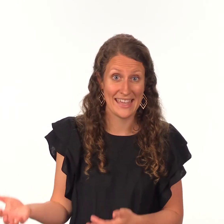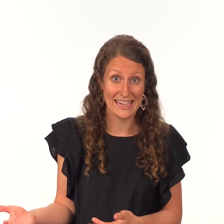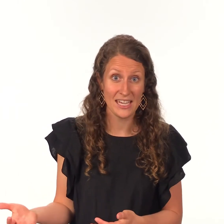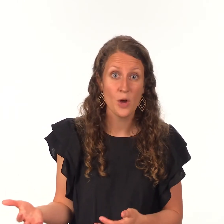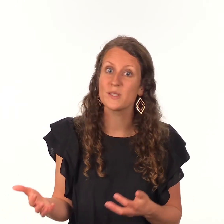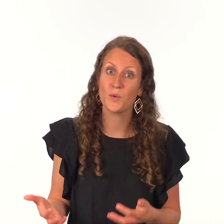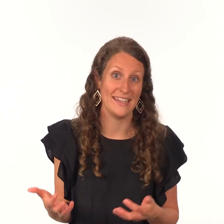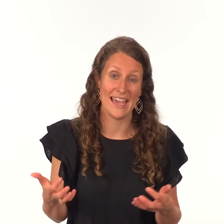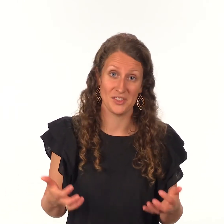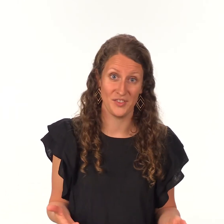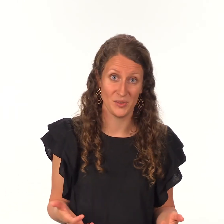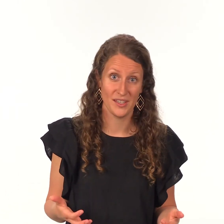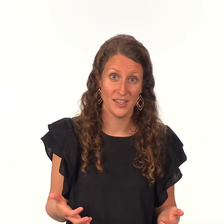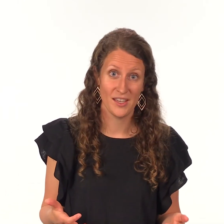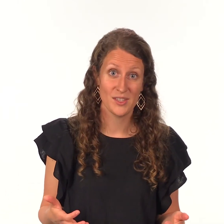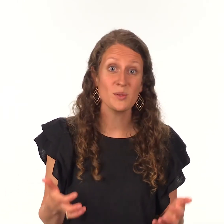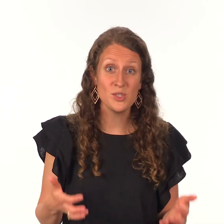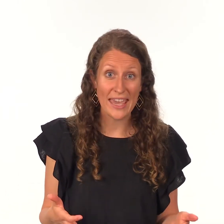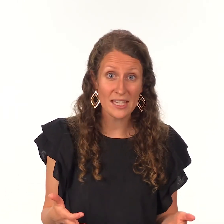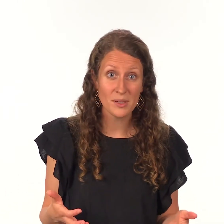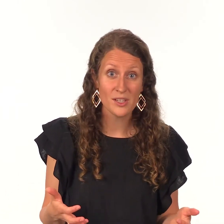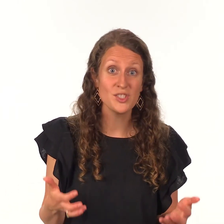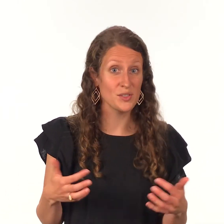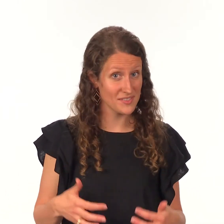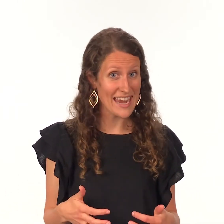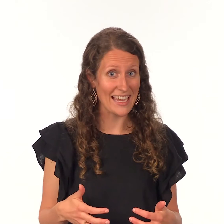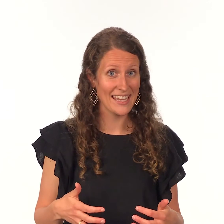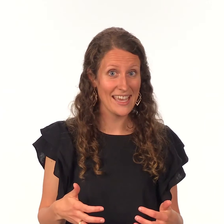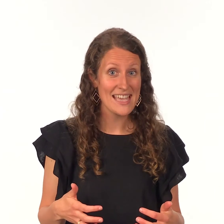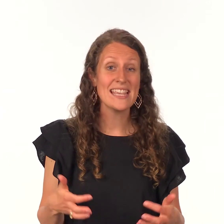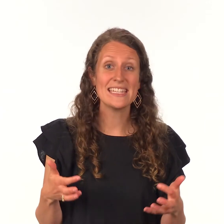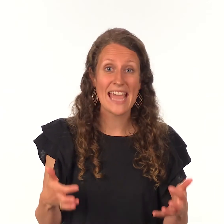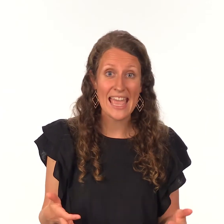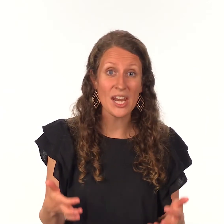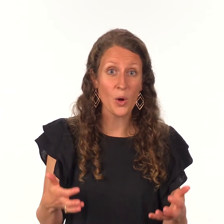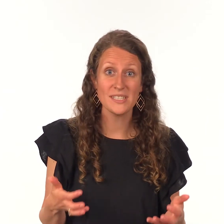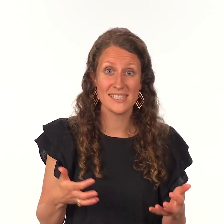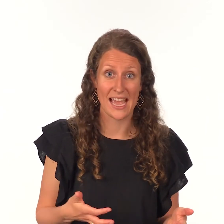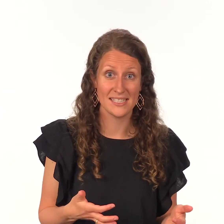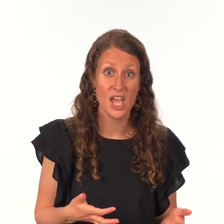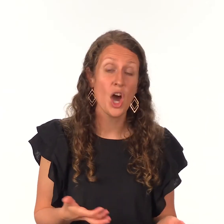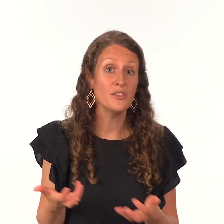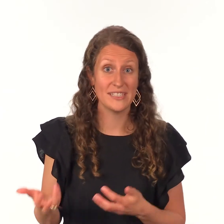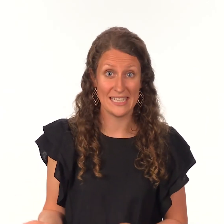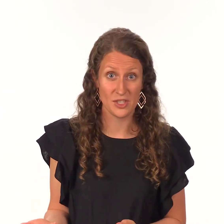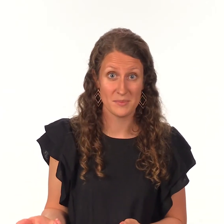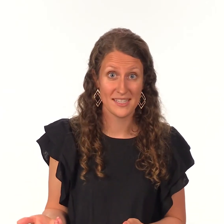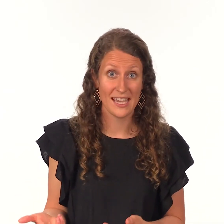canaan was running out of food so jacob joseph's dad sent the 10 oldest sons over to egypt in